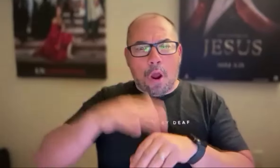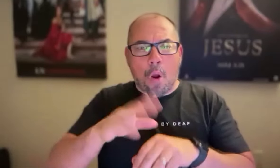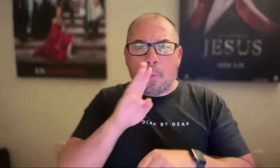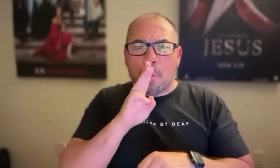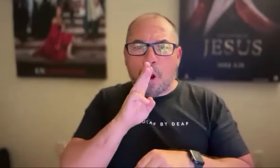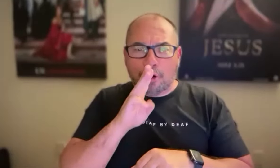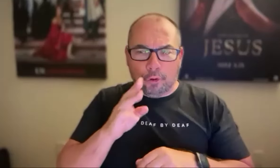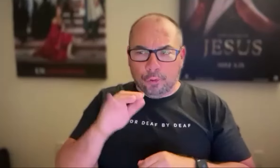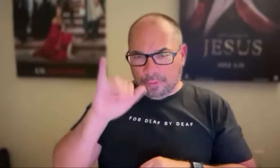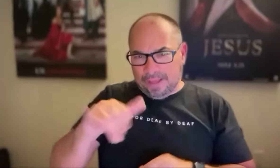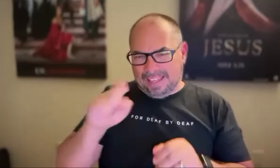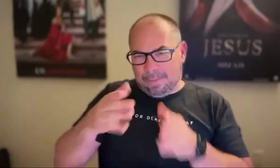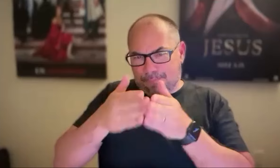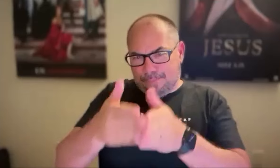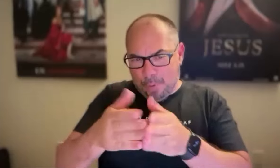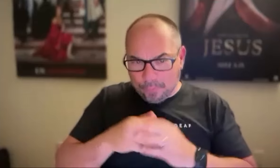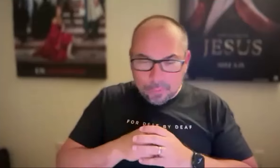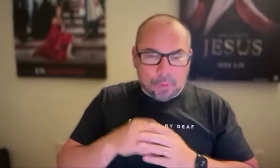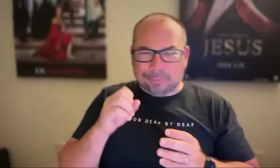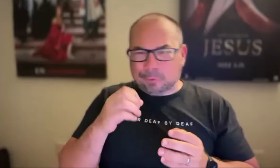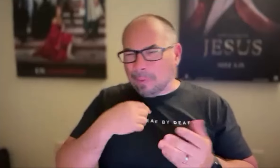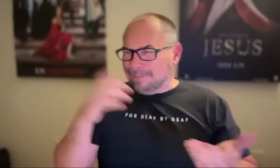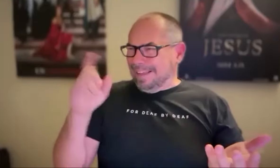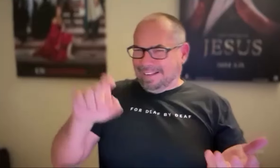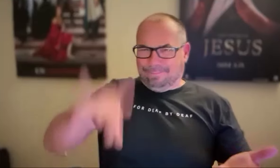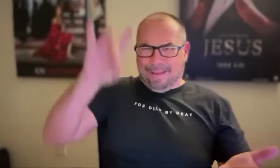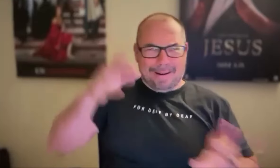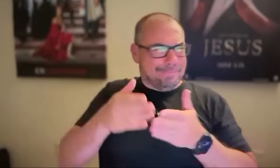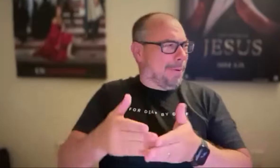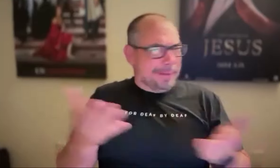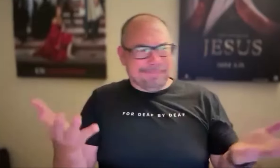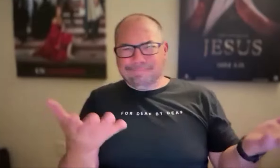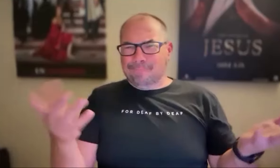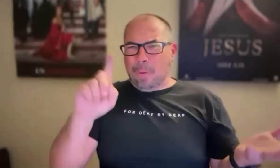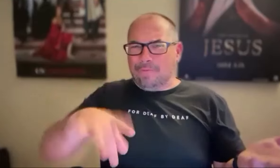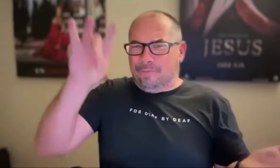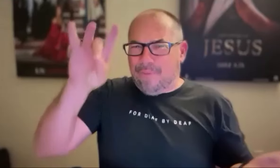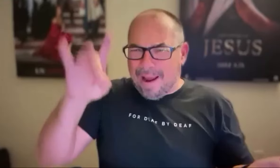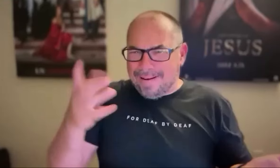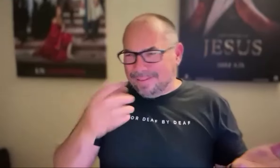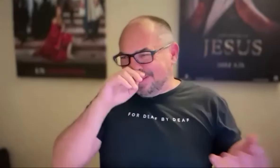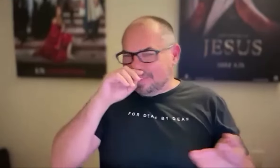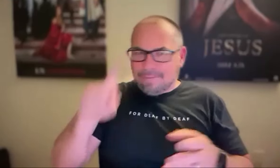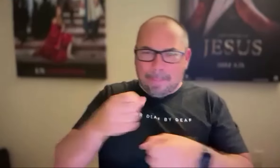like, where do we find this boat that, you know, do we have to make one because it doesn't look like boats look like nowadays.